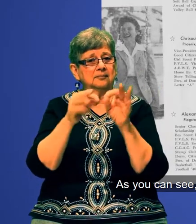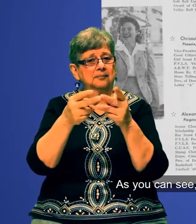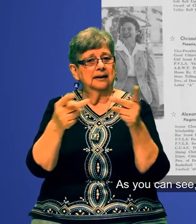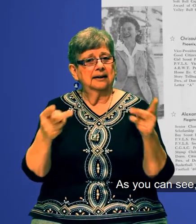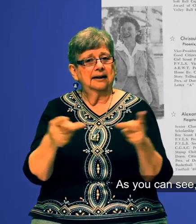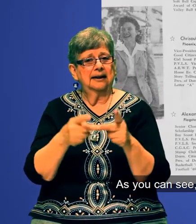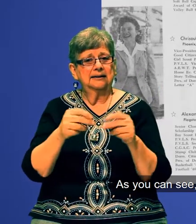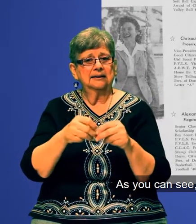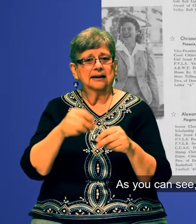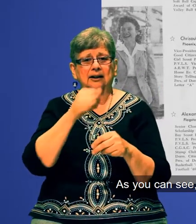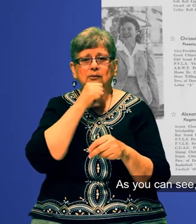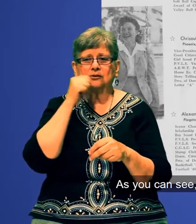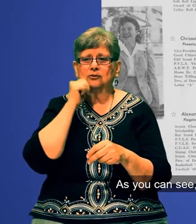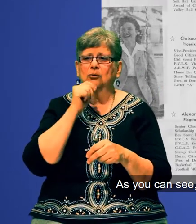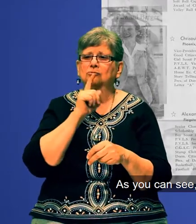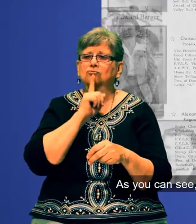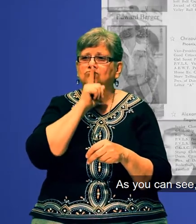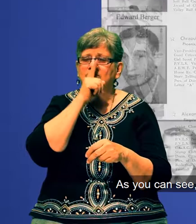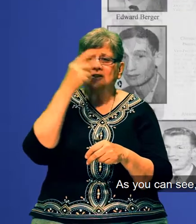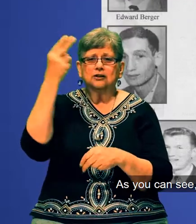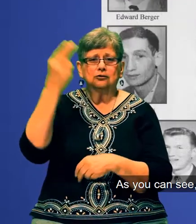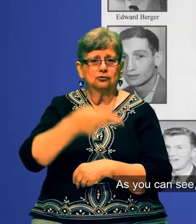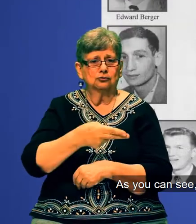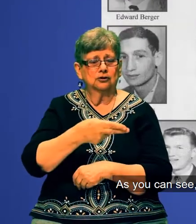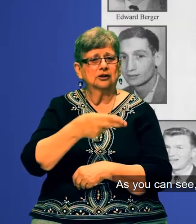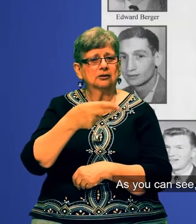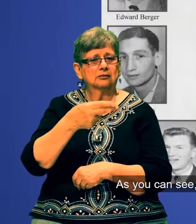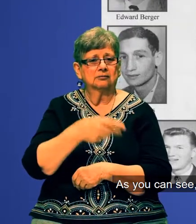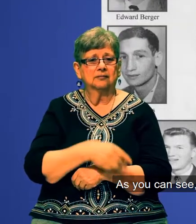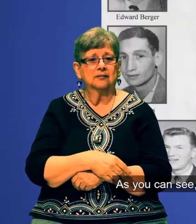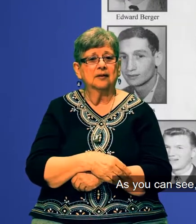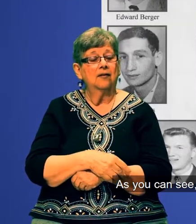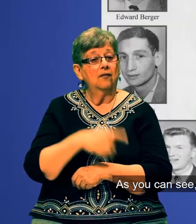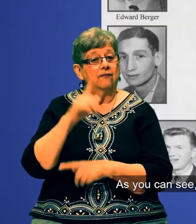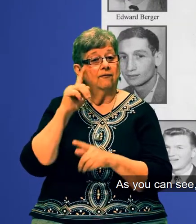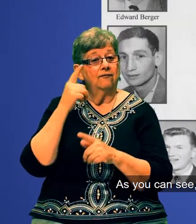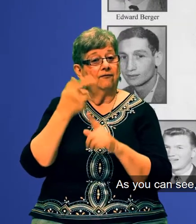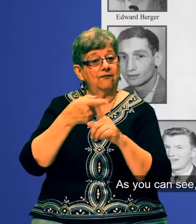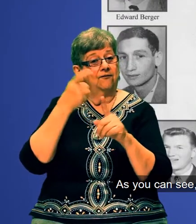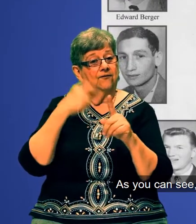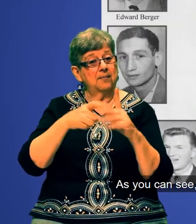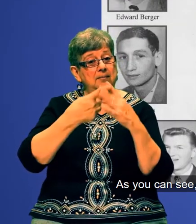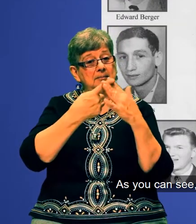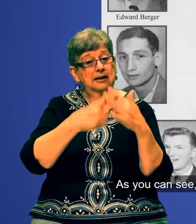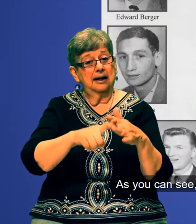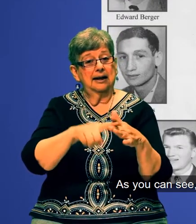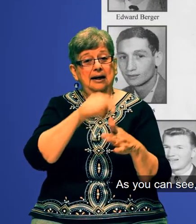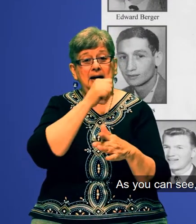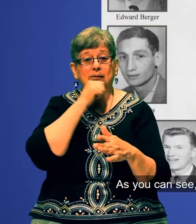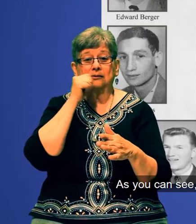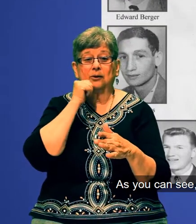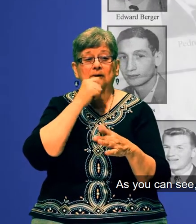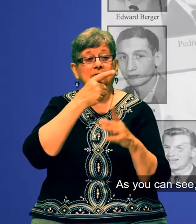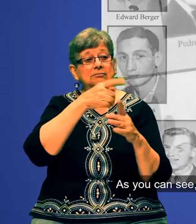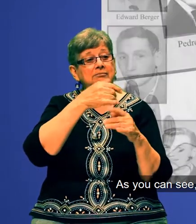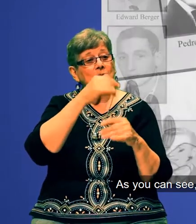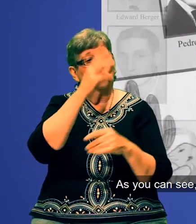As you can see, ASDB holds a special place in Arizona's rich history.